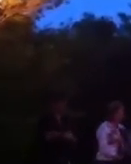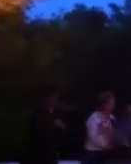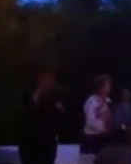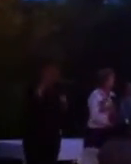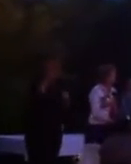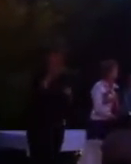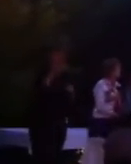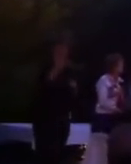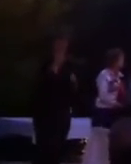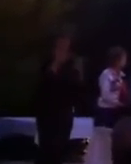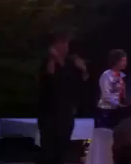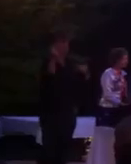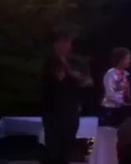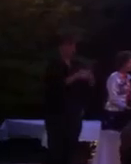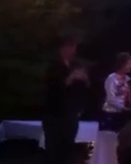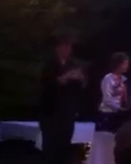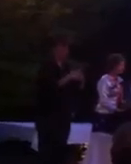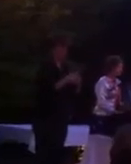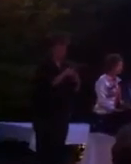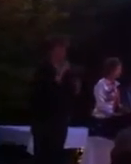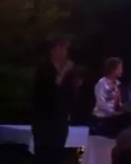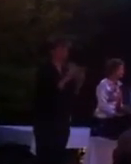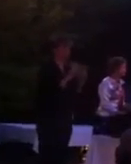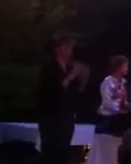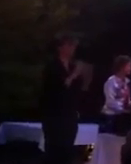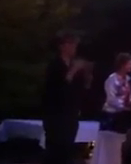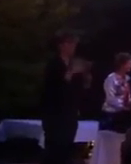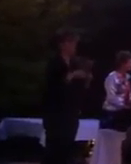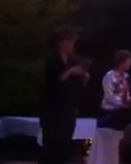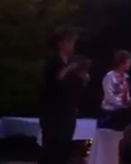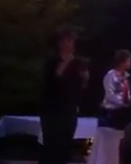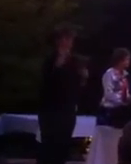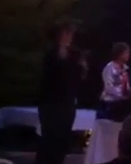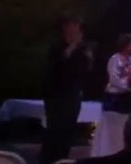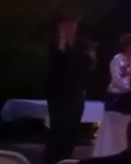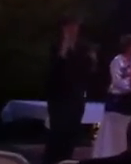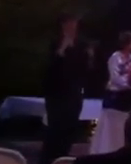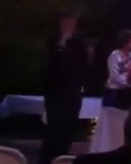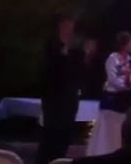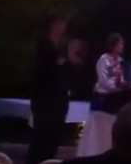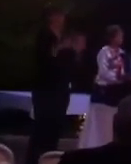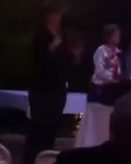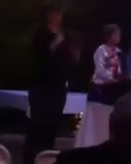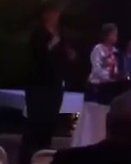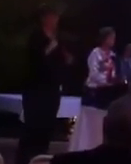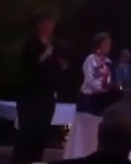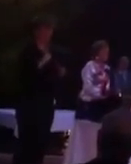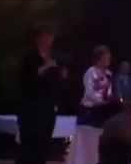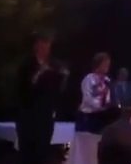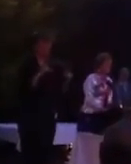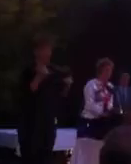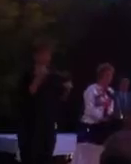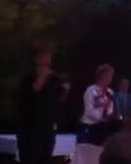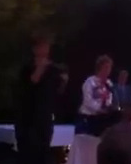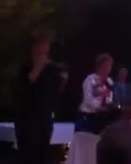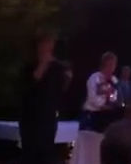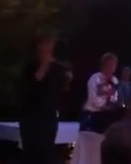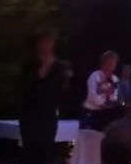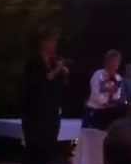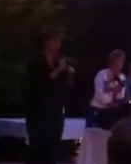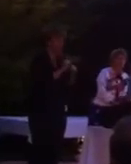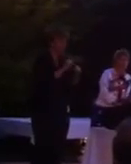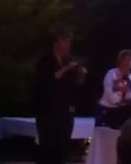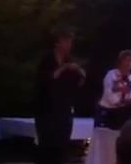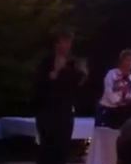many times since coming to this country how she wanted to kill herself and yet is working as a healer